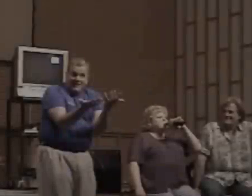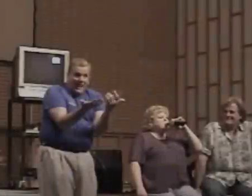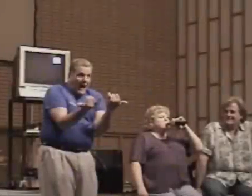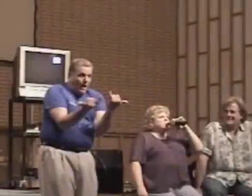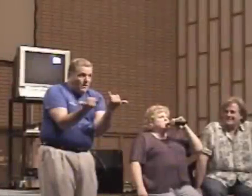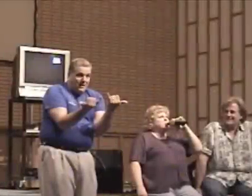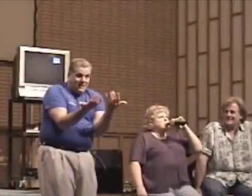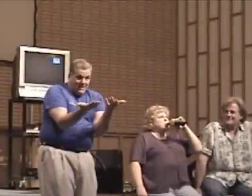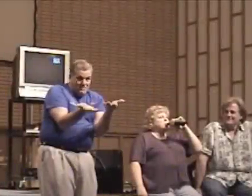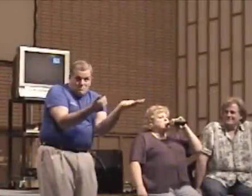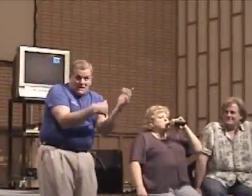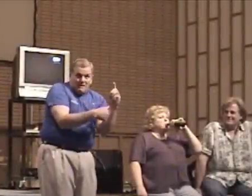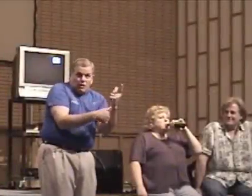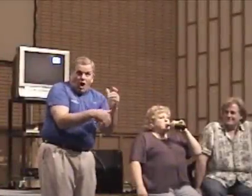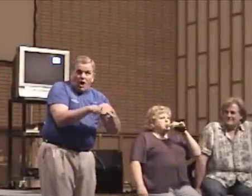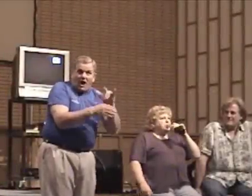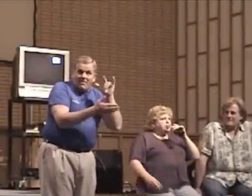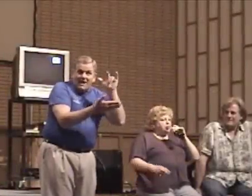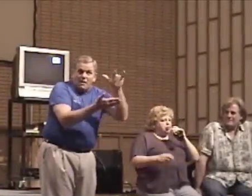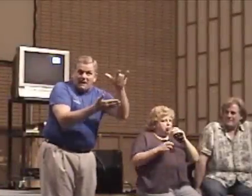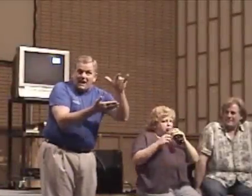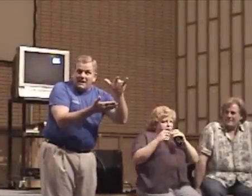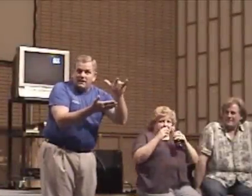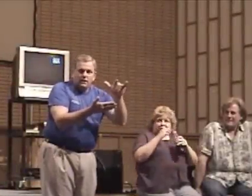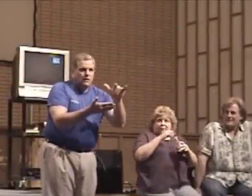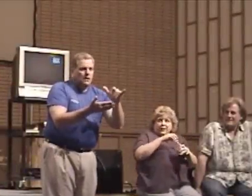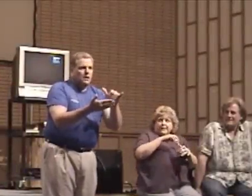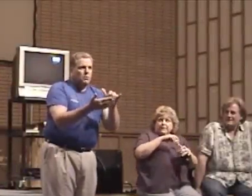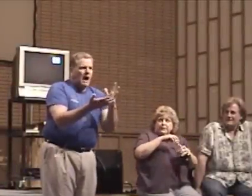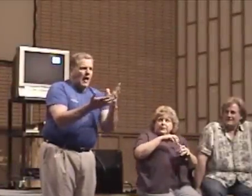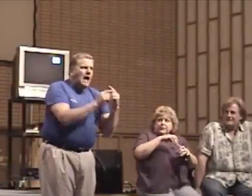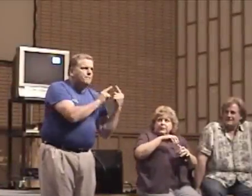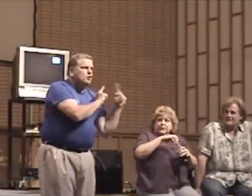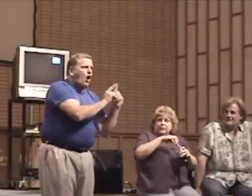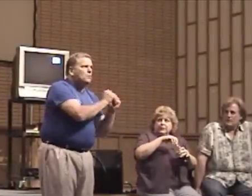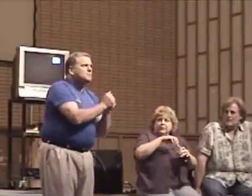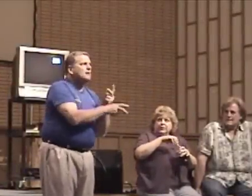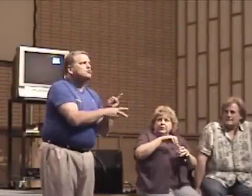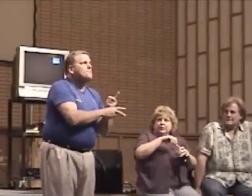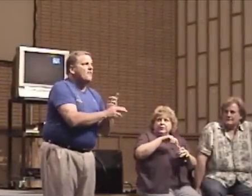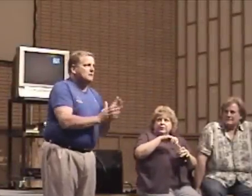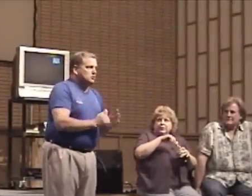Now, if I bring my dog on the airplane, well, I have to talk with my supervisor.